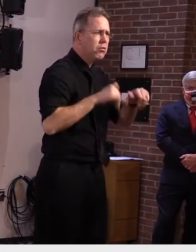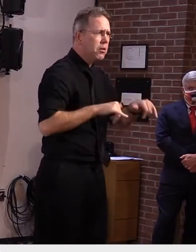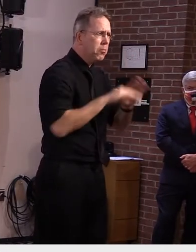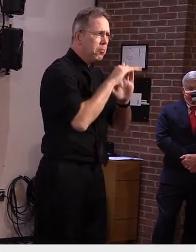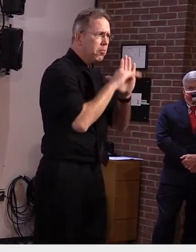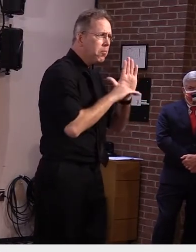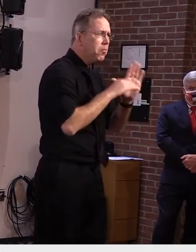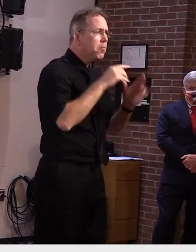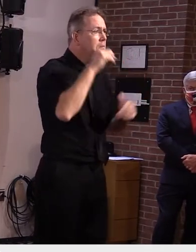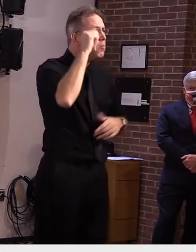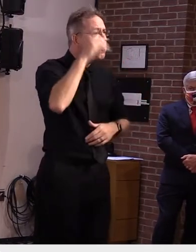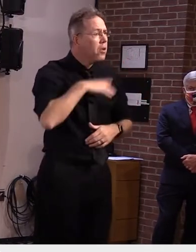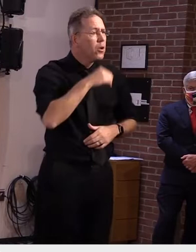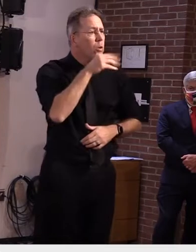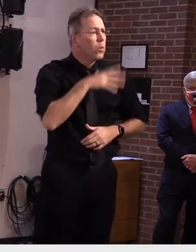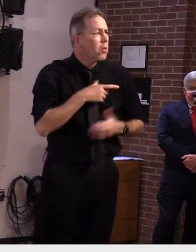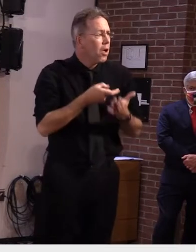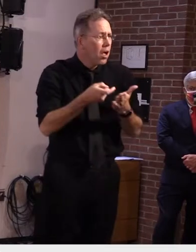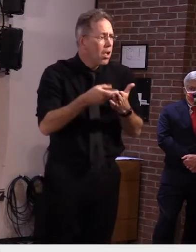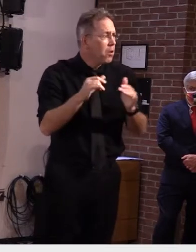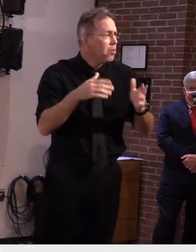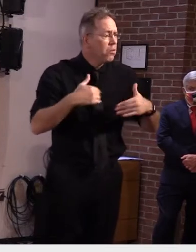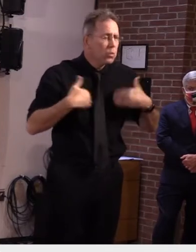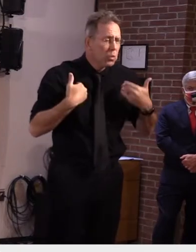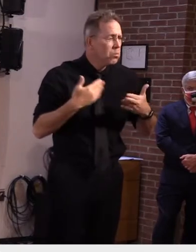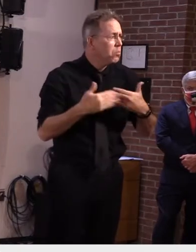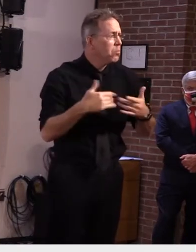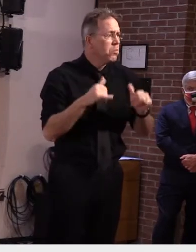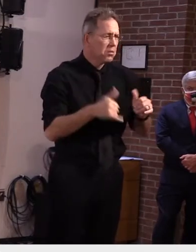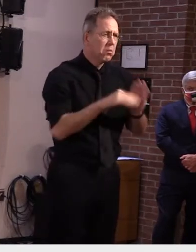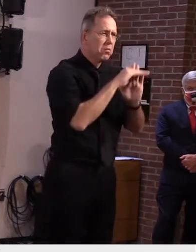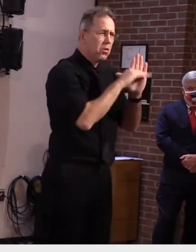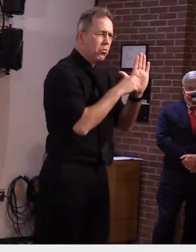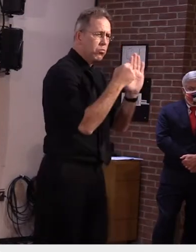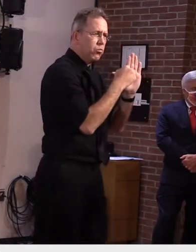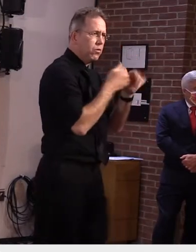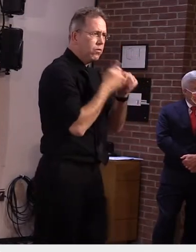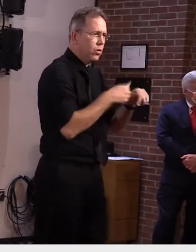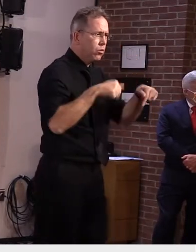or youth leagues are adhering to the guidance that we have in place today.